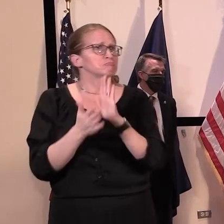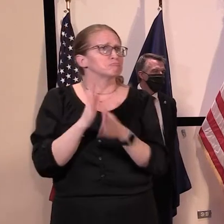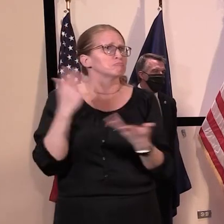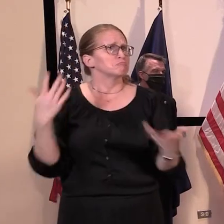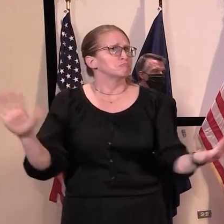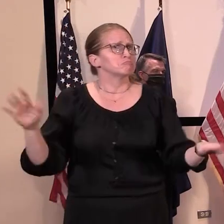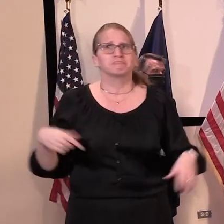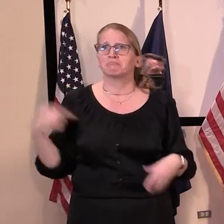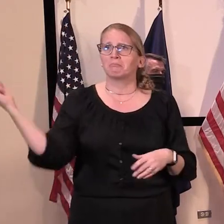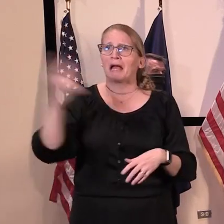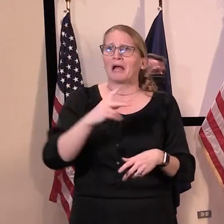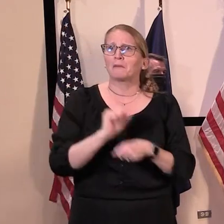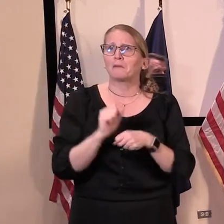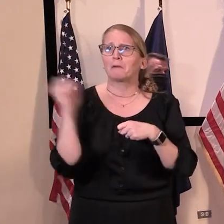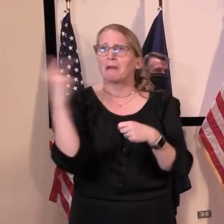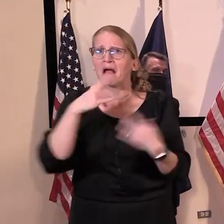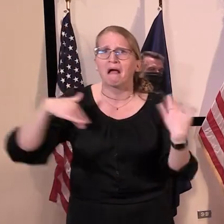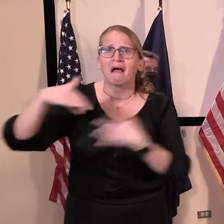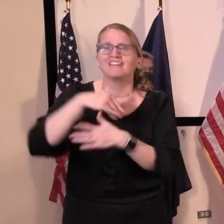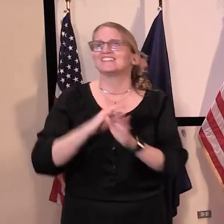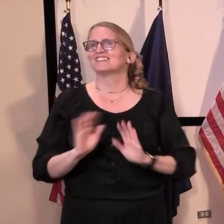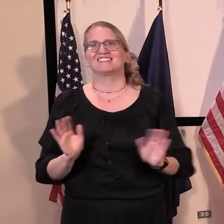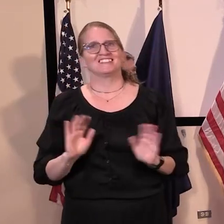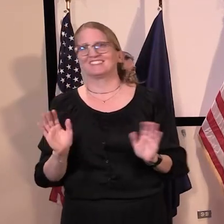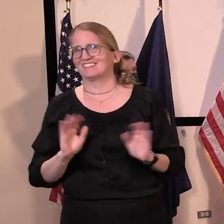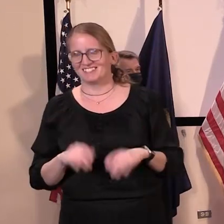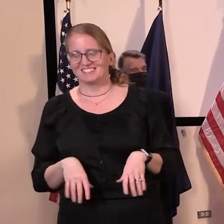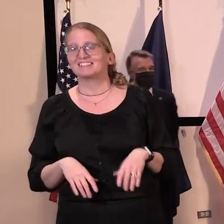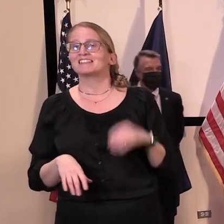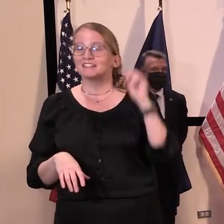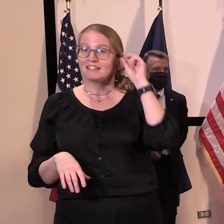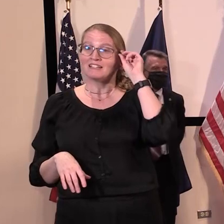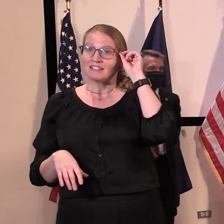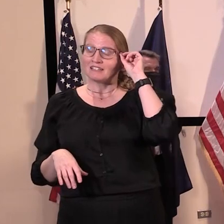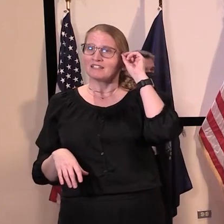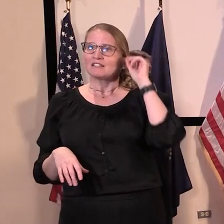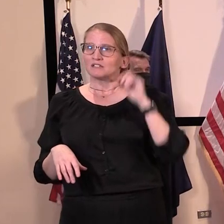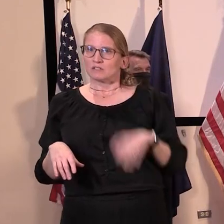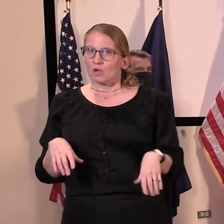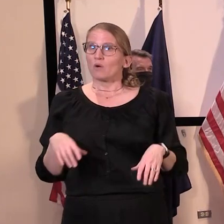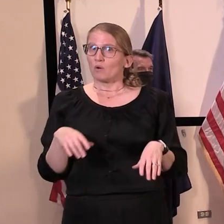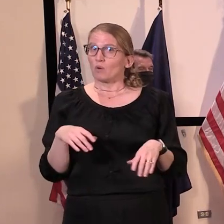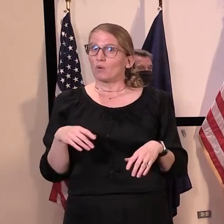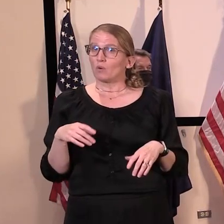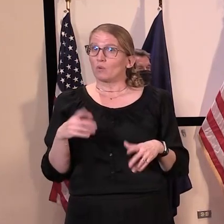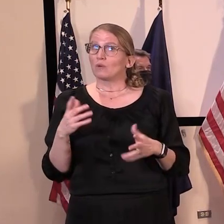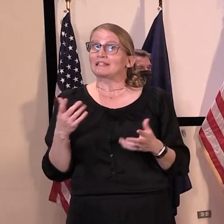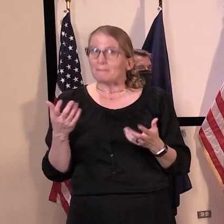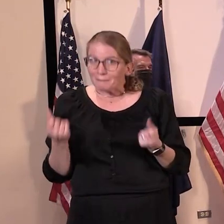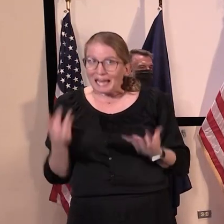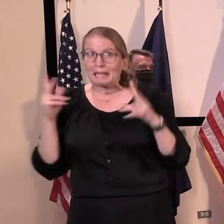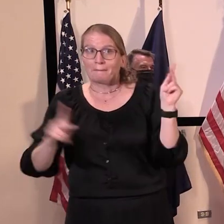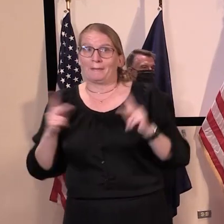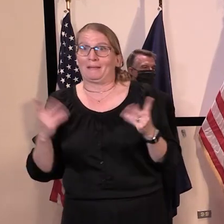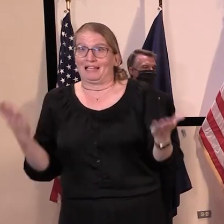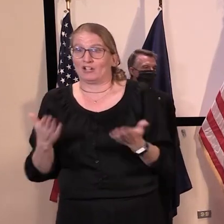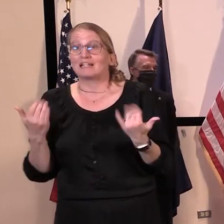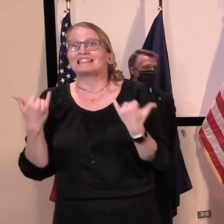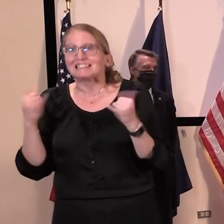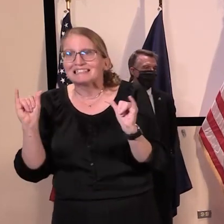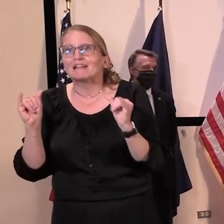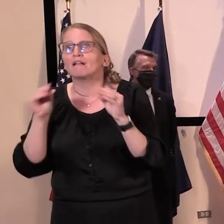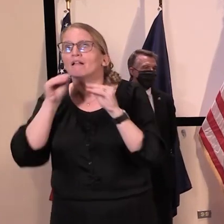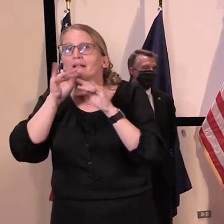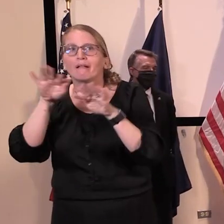number of COVID-19 cases, many people in Vermont are still shedding the virus, meaning that they can infect other